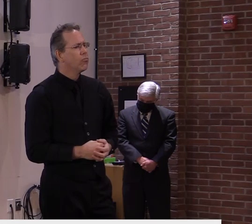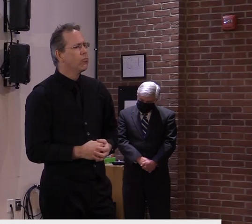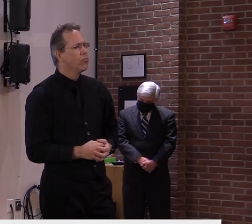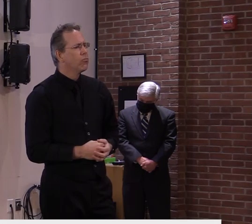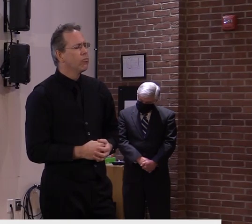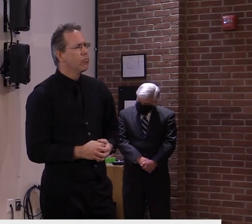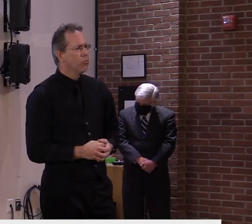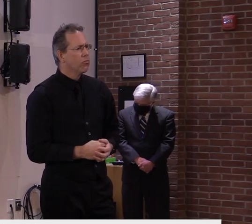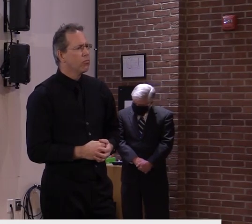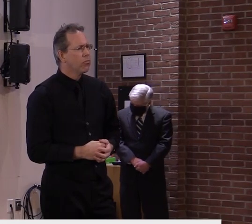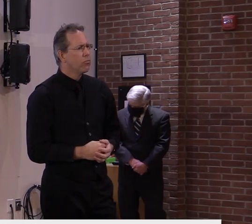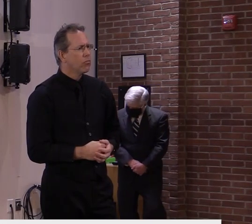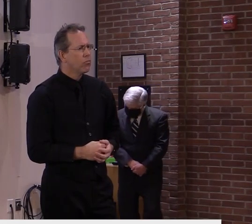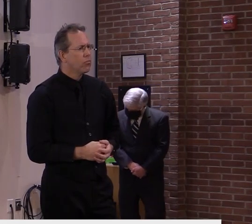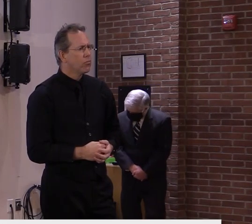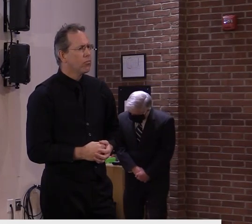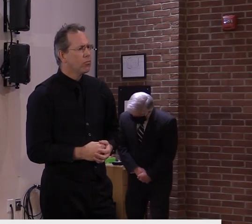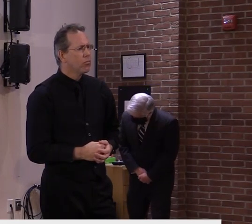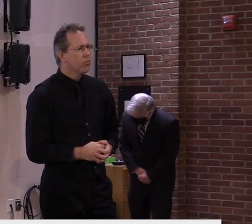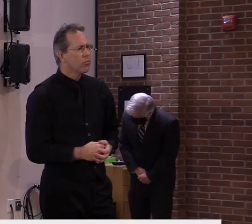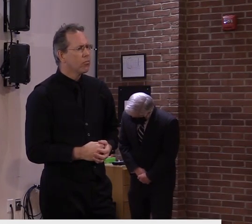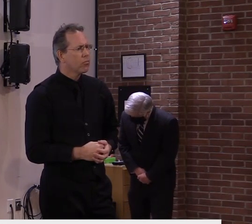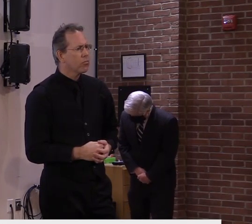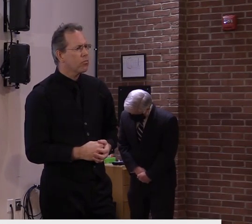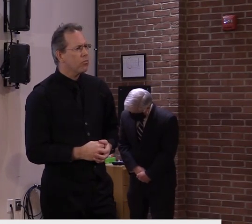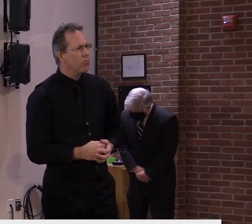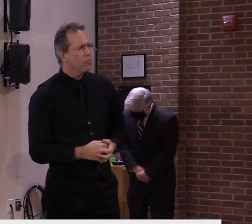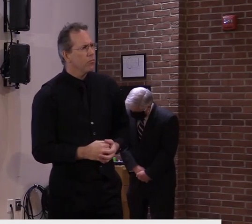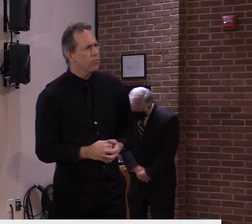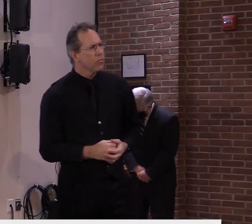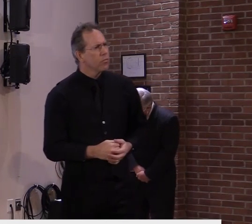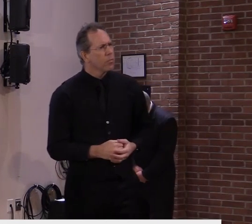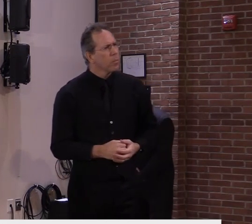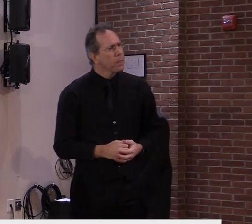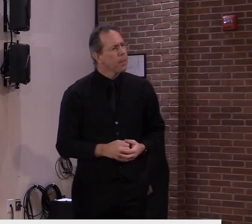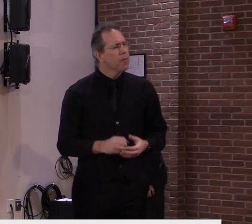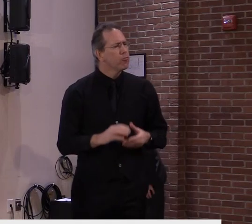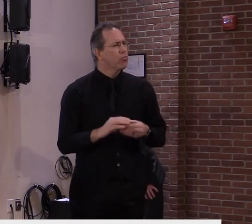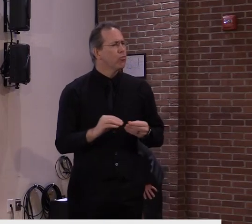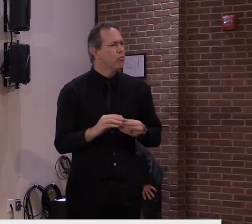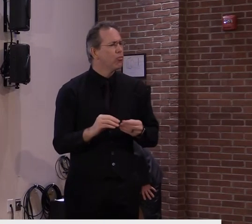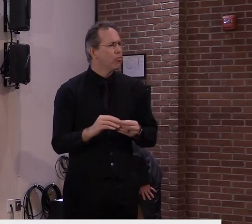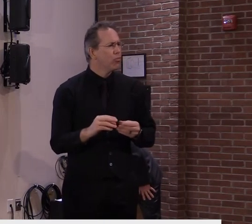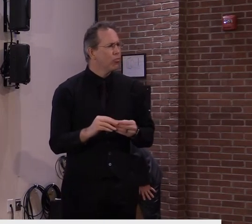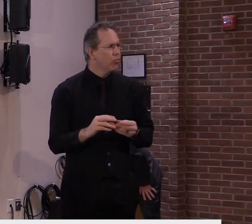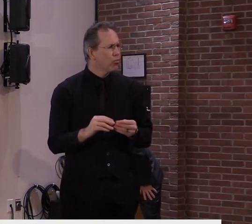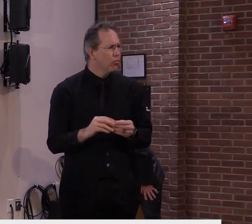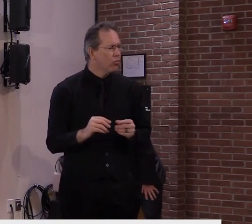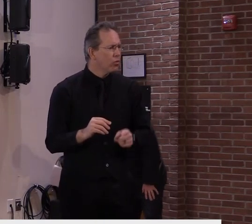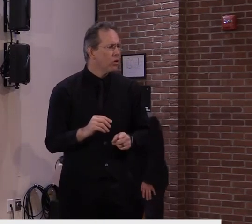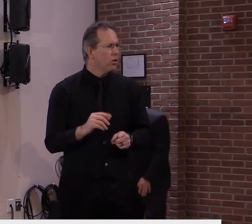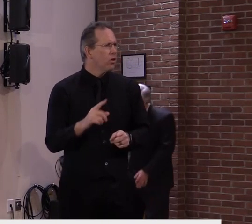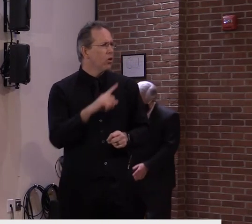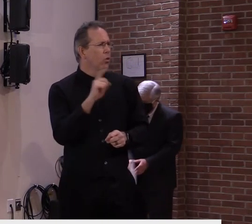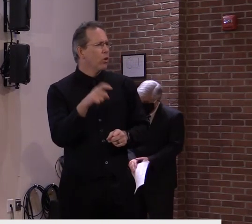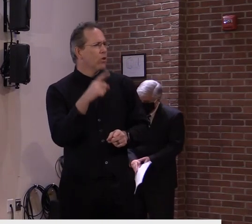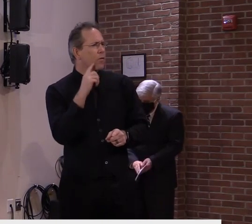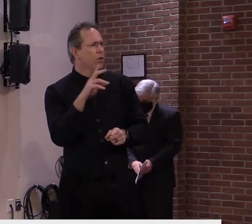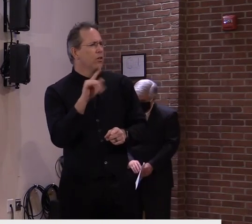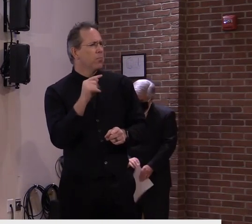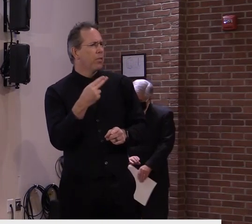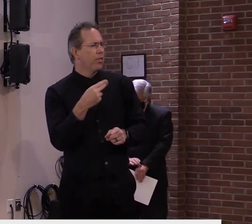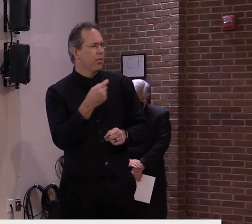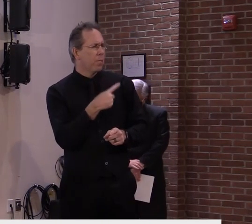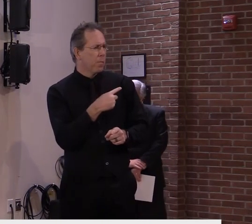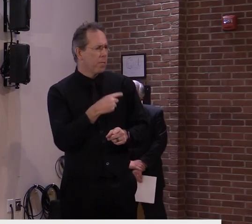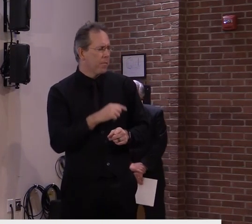This is a question for, I think, Mike Smith. There was sort of the rate-limiting variable on